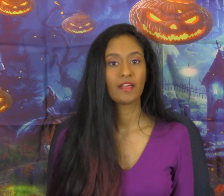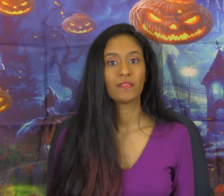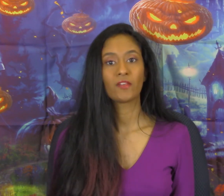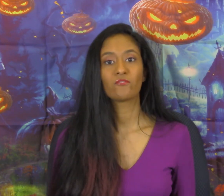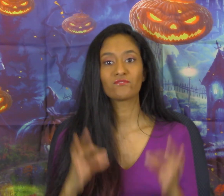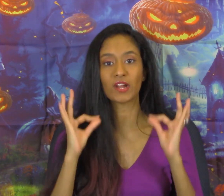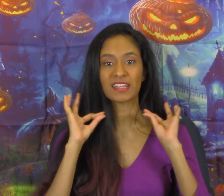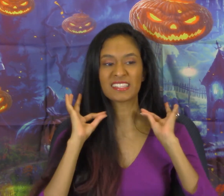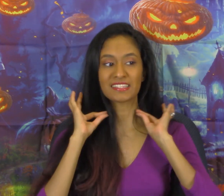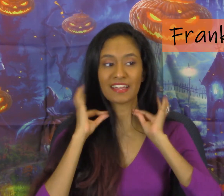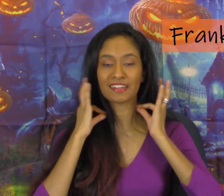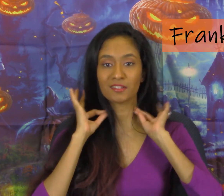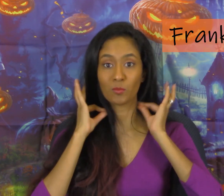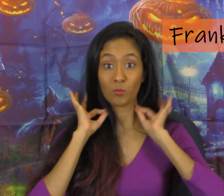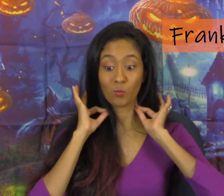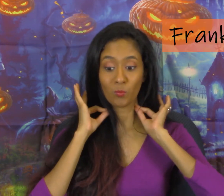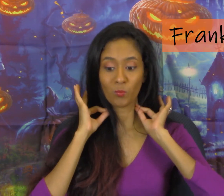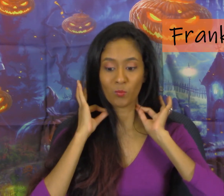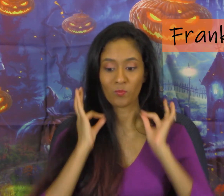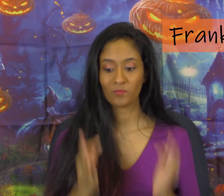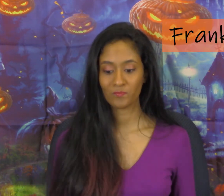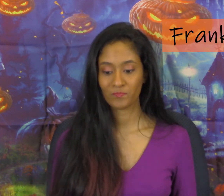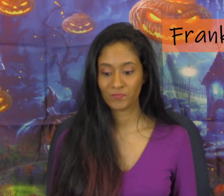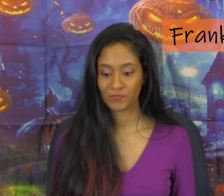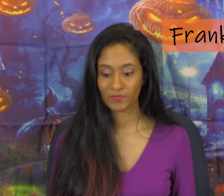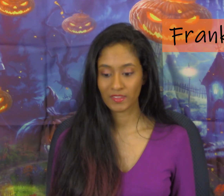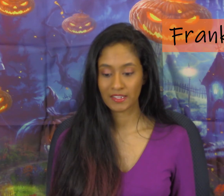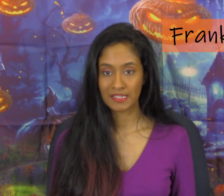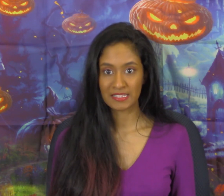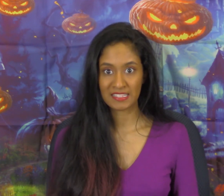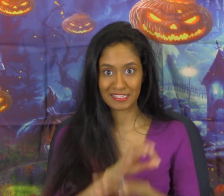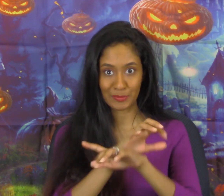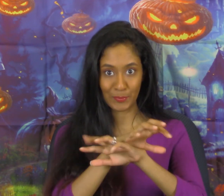Frankenstein Frankenstein Spider